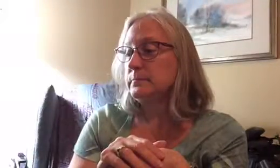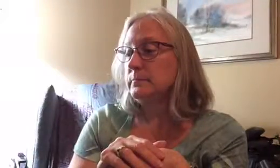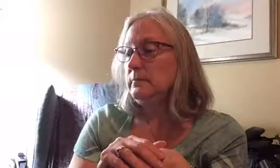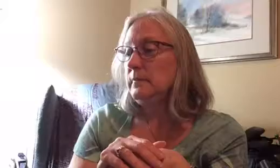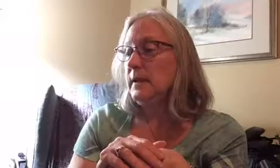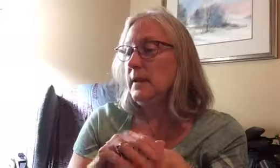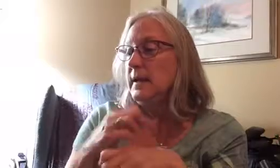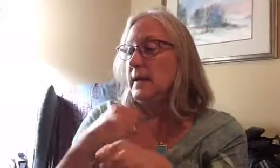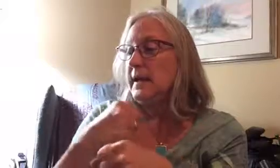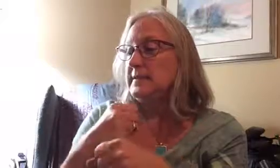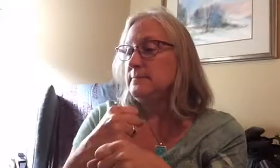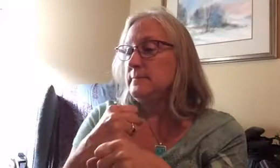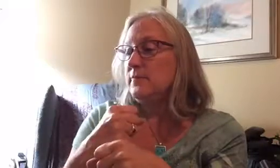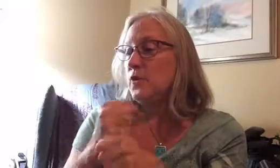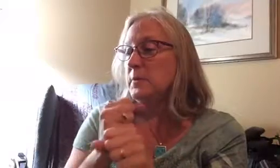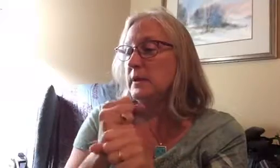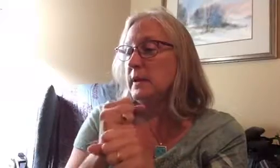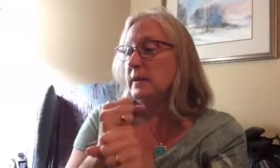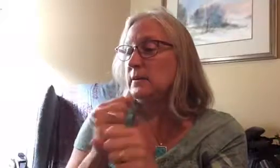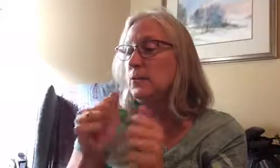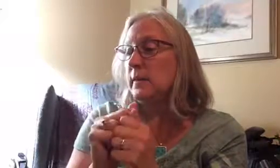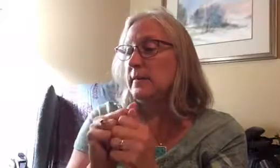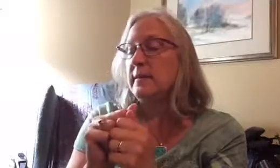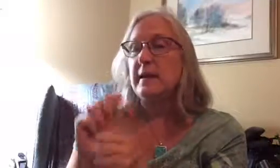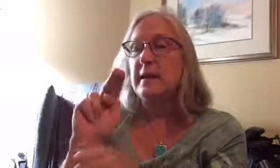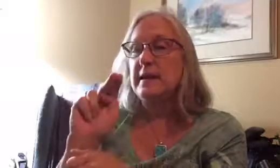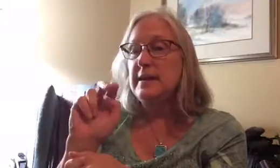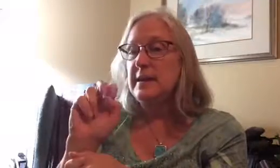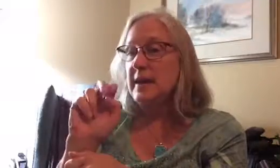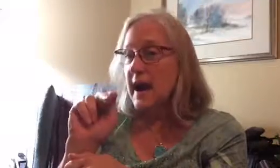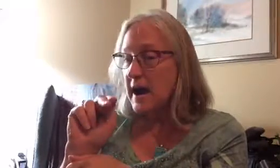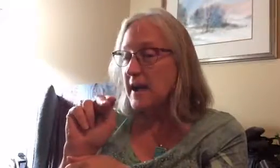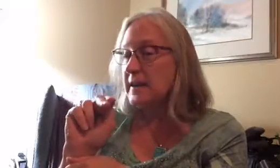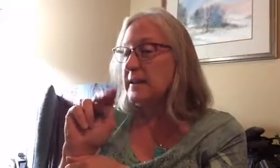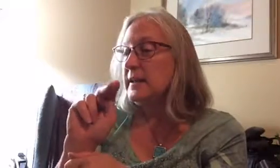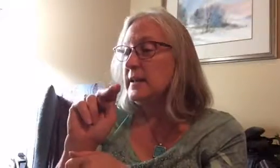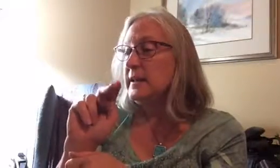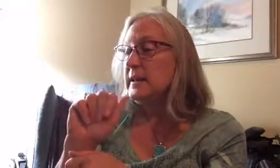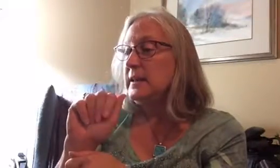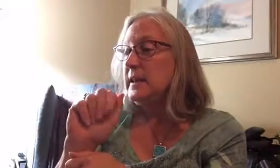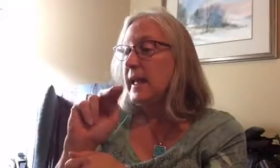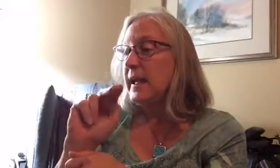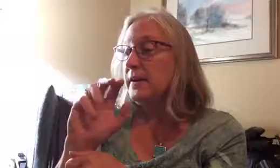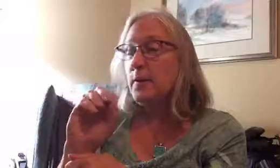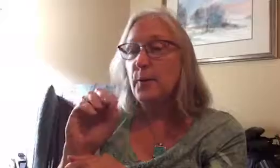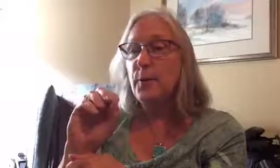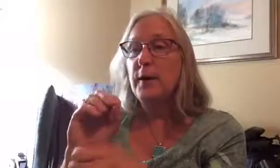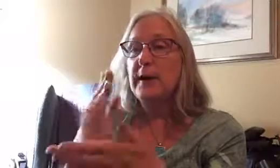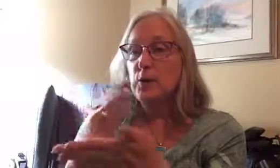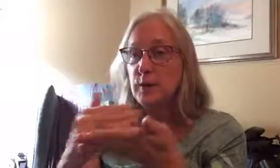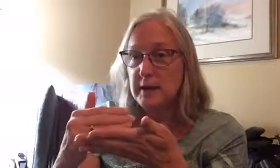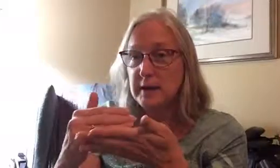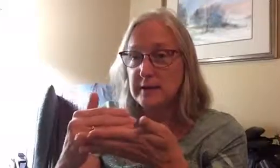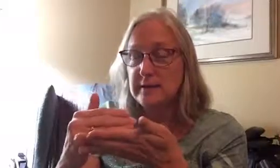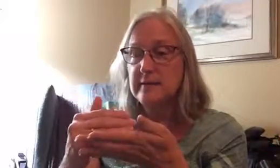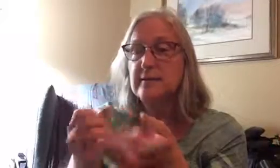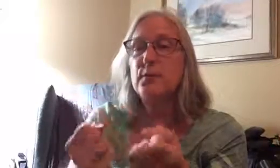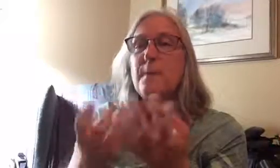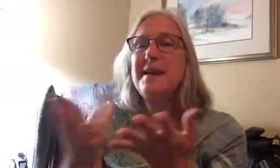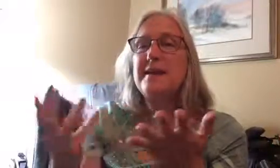it's formulated with non-nano ingredients so many